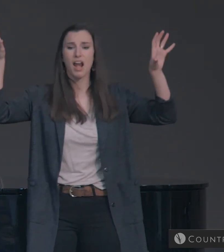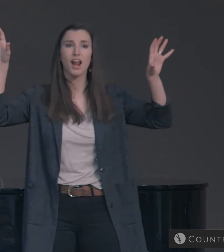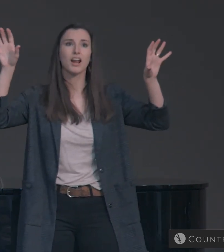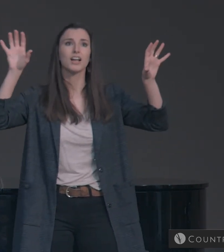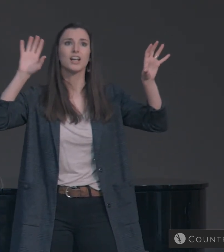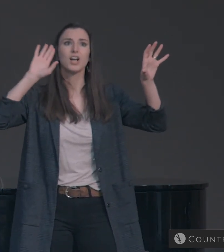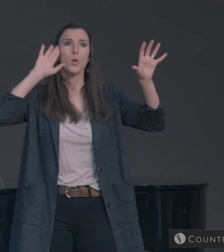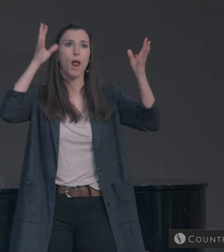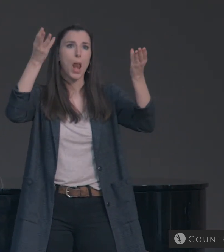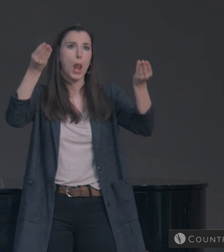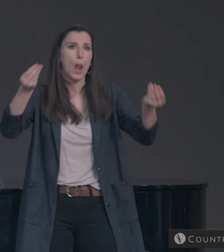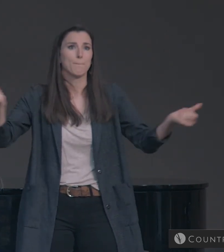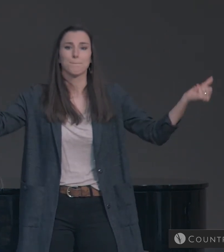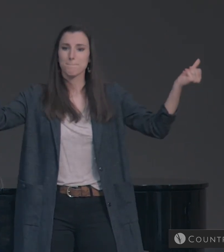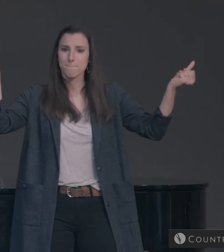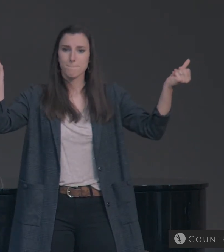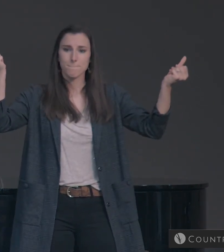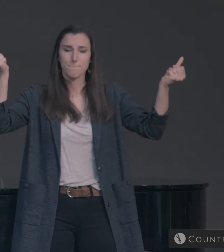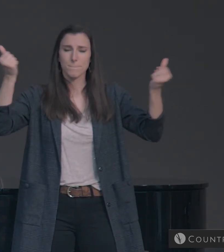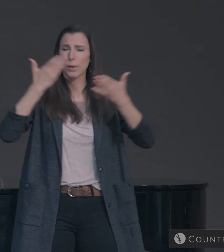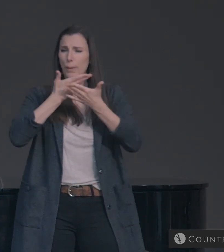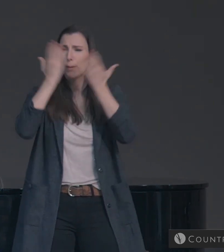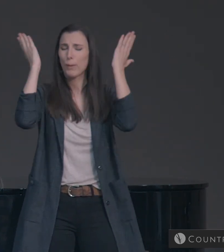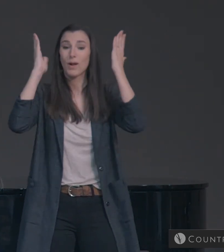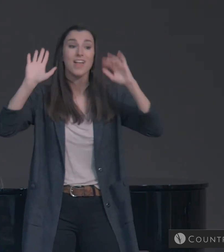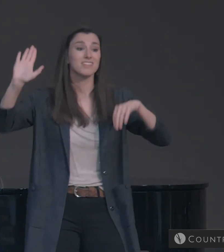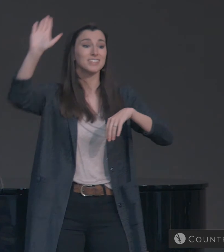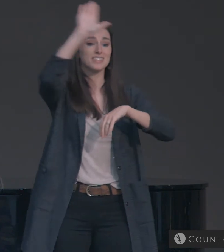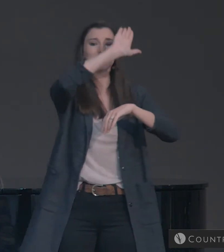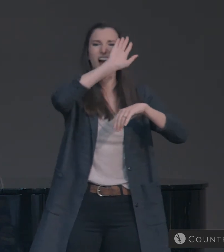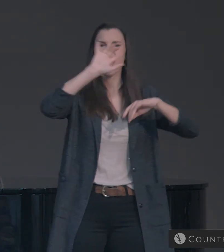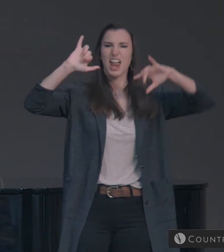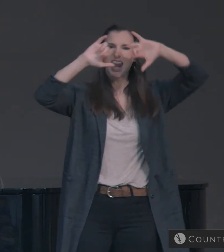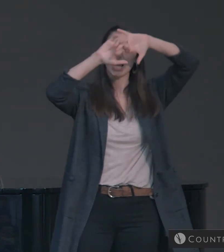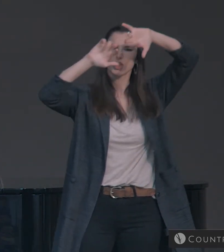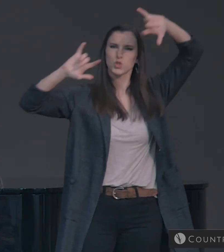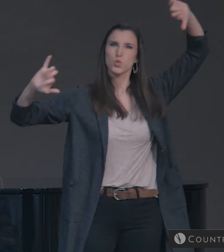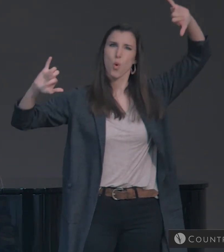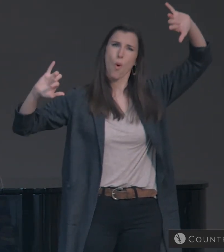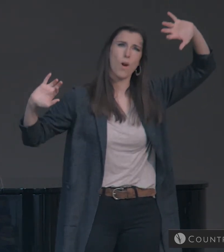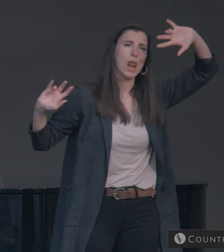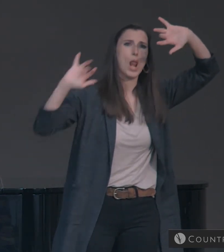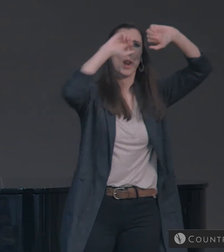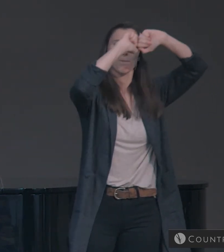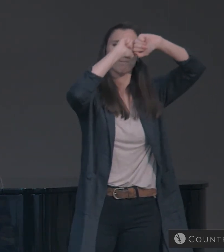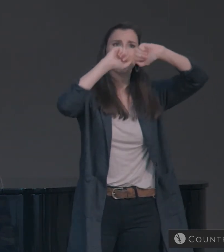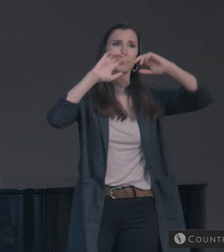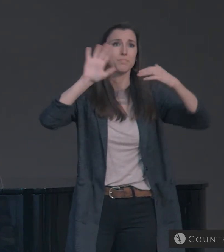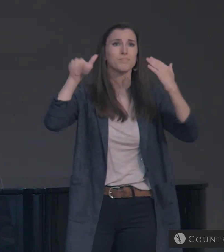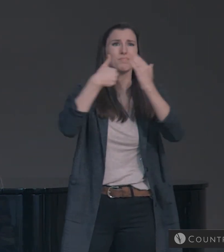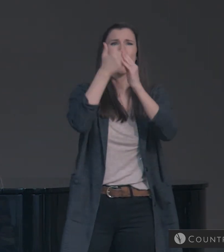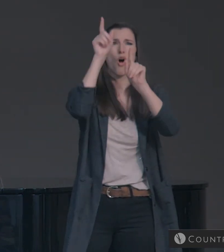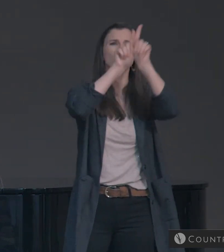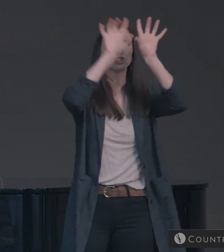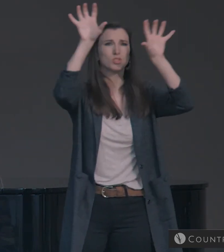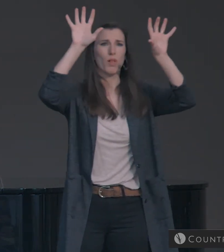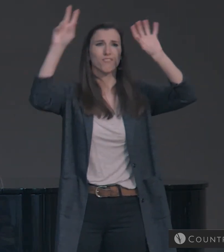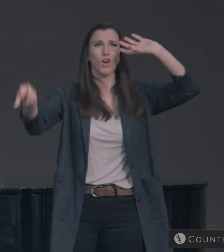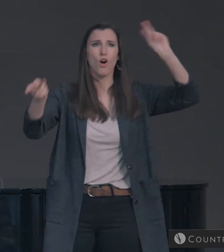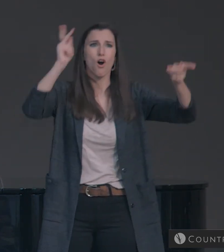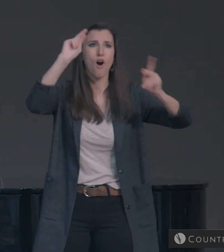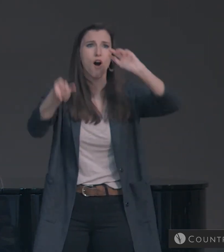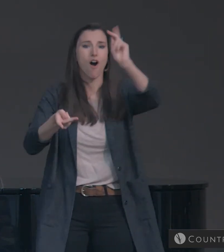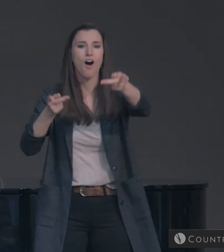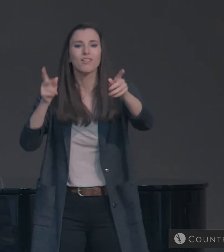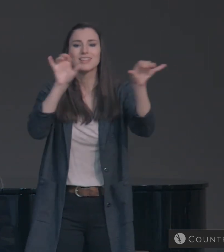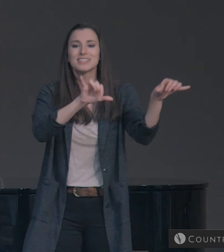away, and the skies roll up like a scroll. All their hosts shall fall, as